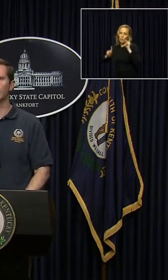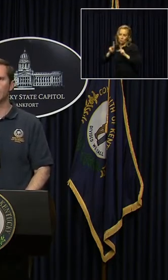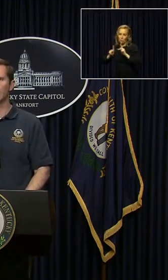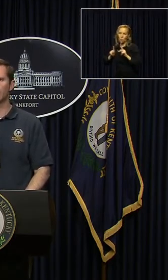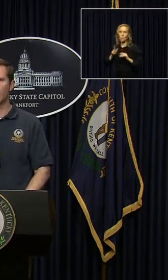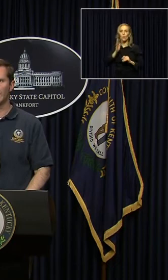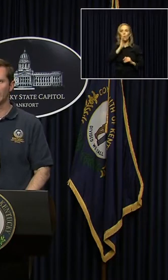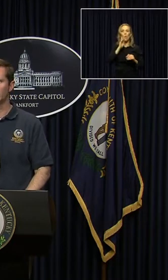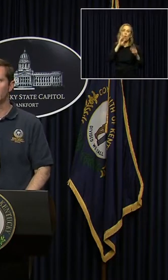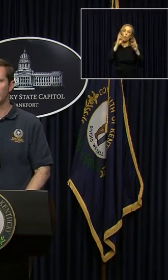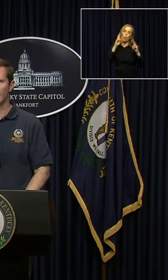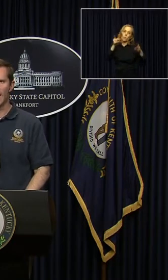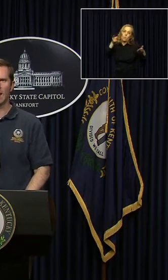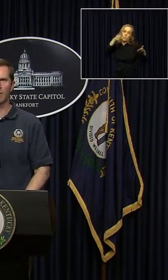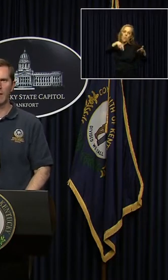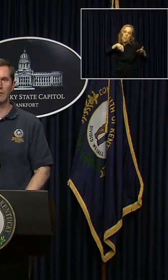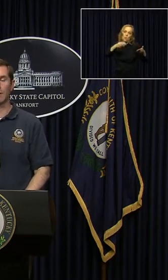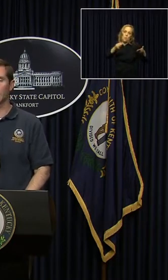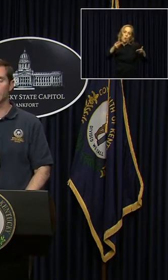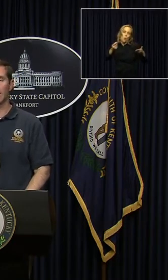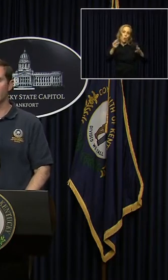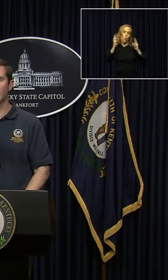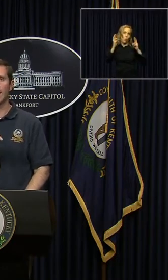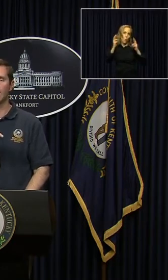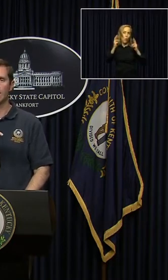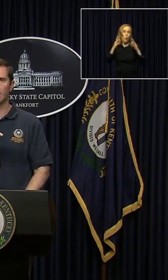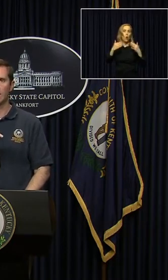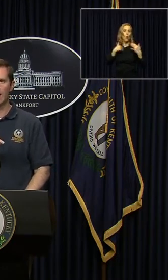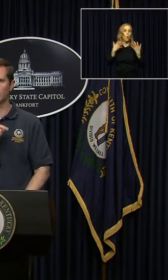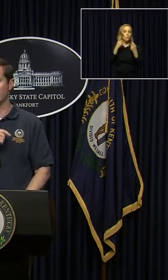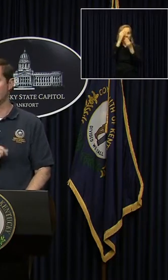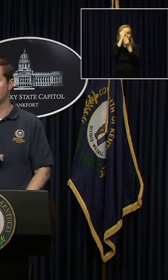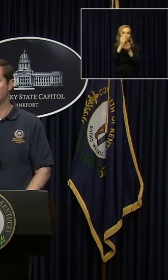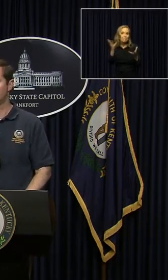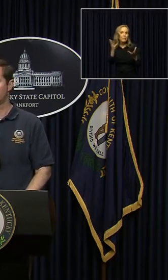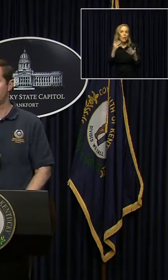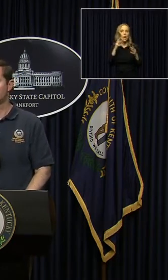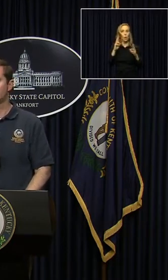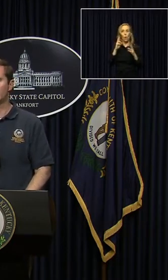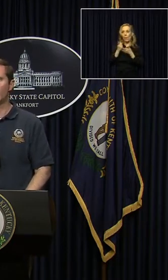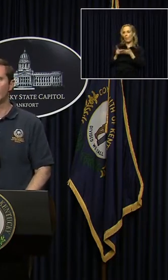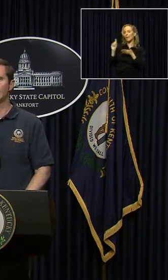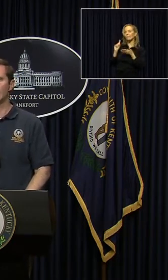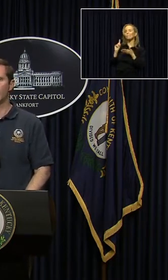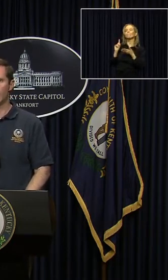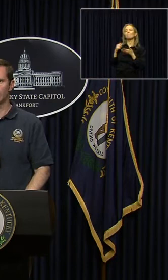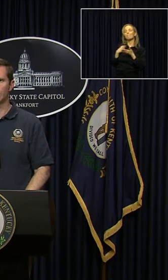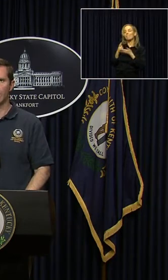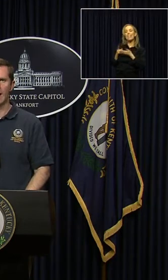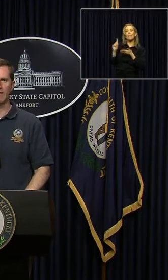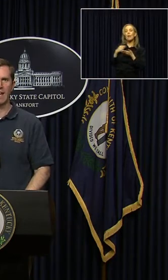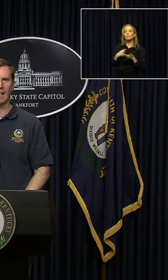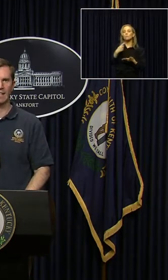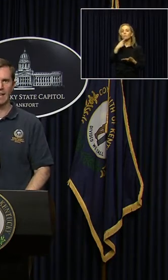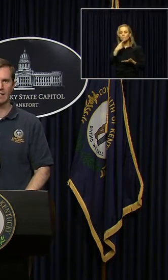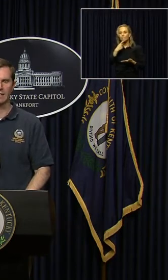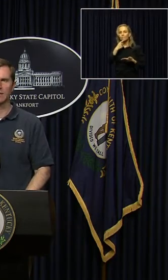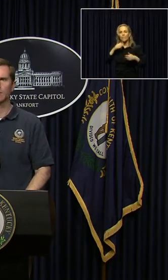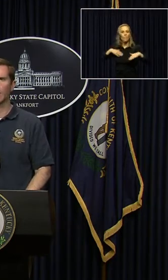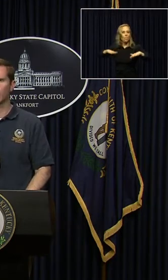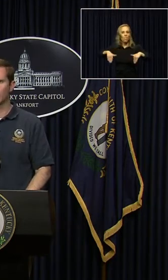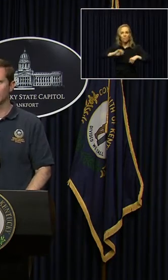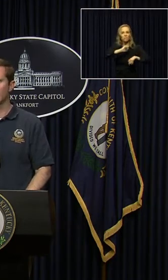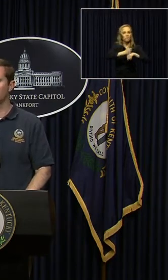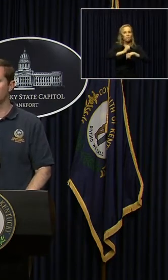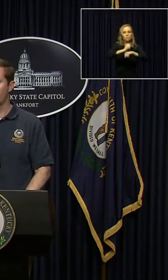hope early this next week. We can have the major announcement I wanted to have last week. I'm as disappointed as anyone else that we haven't had it yet.